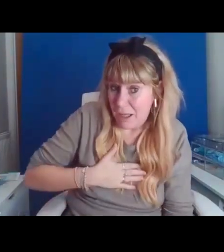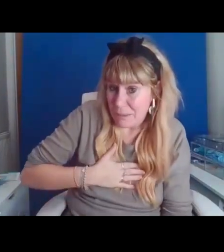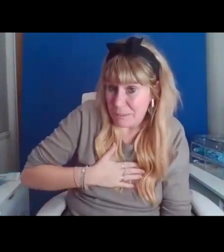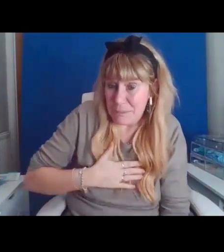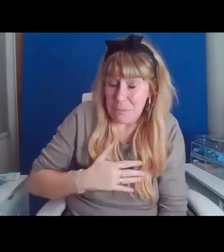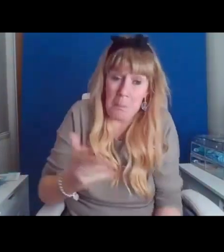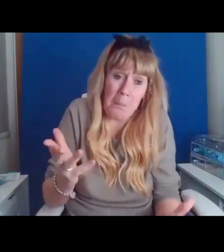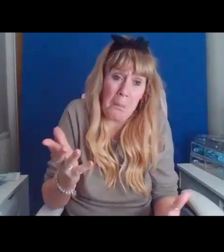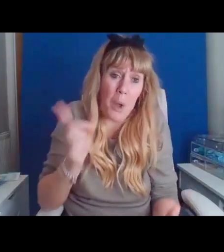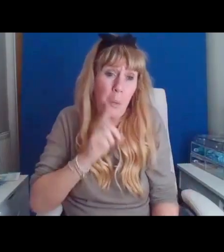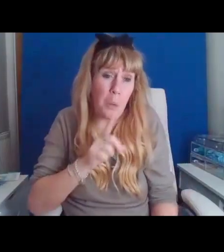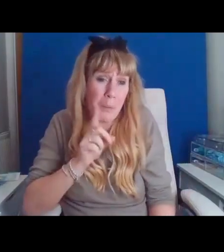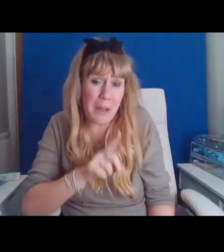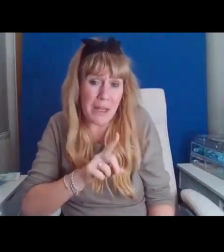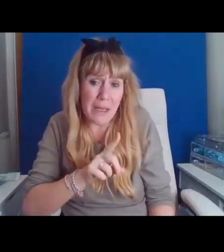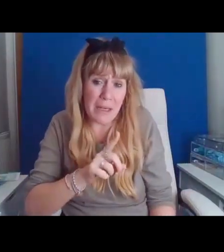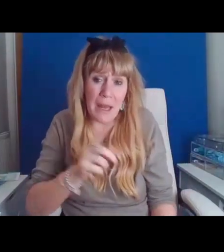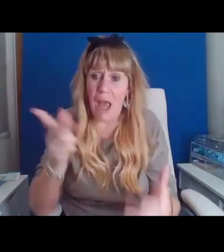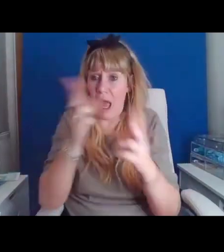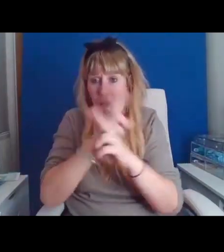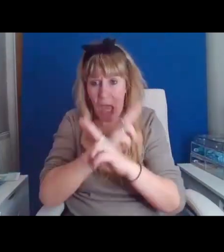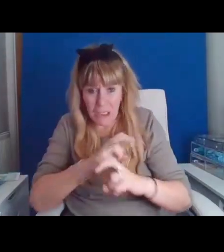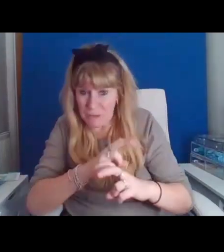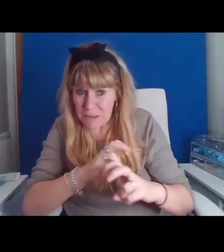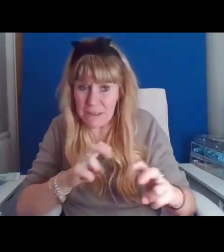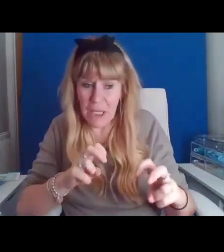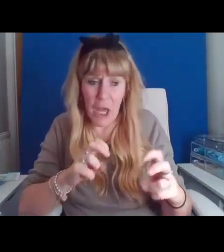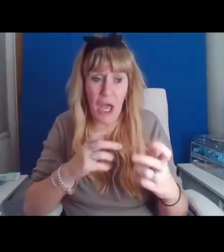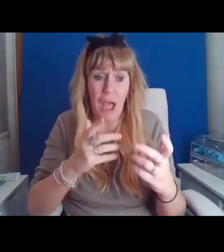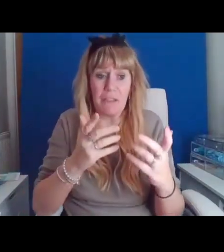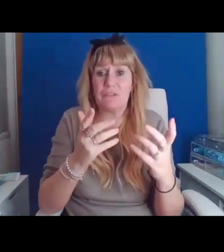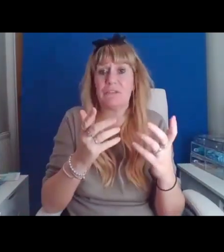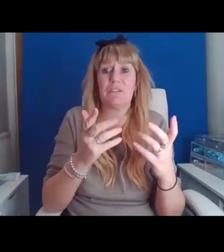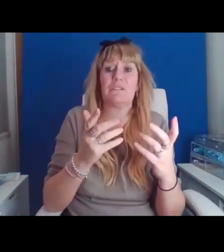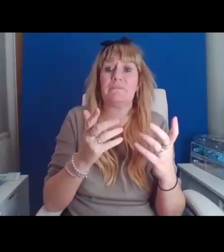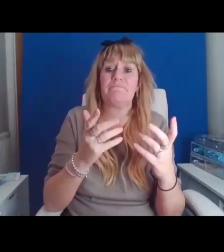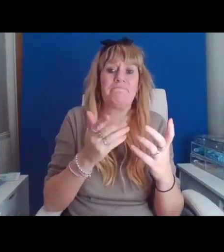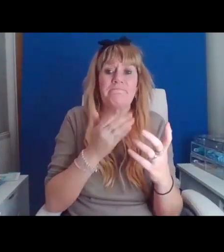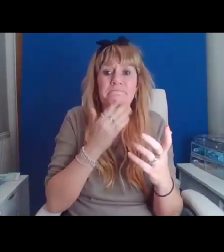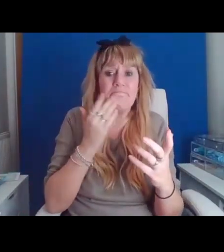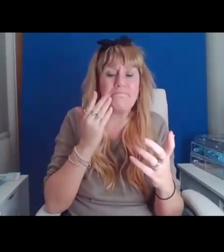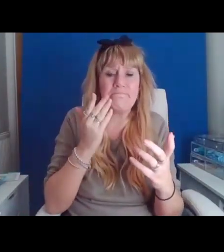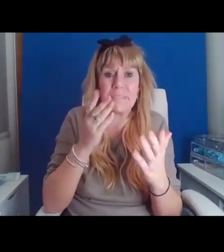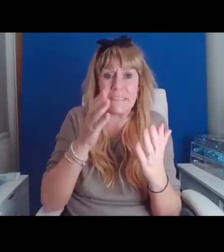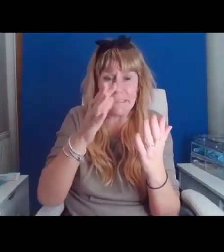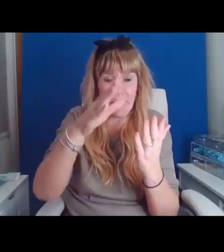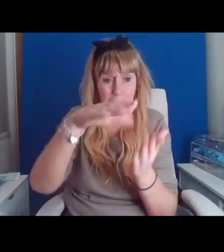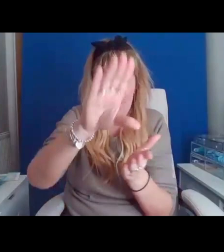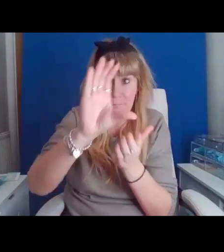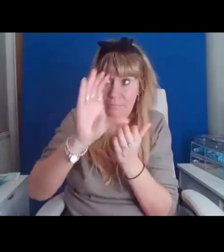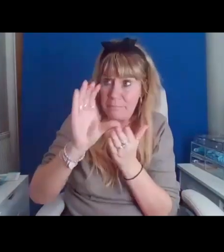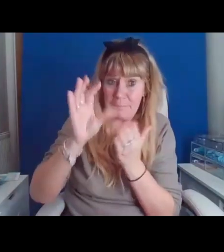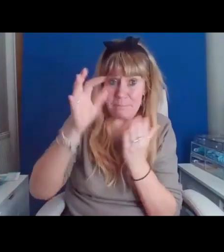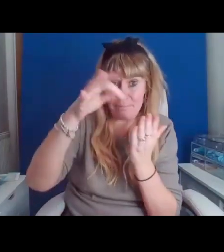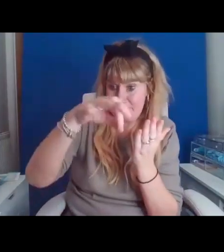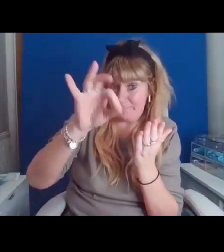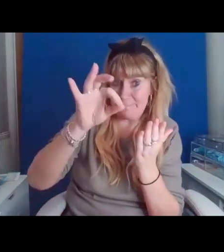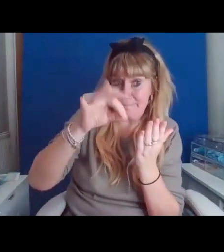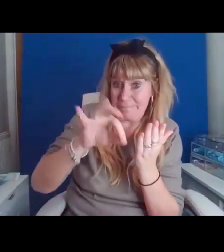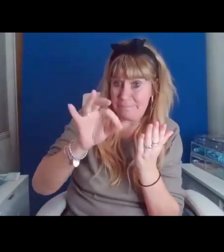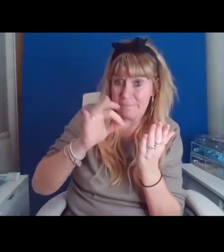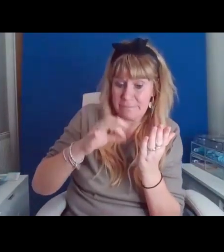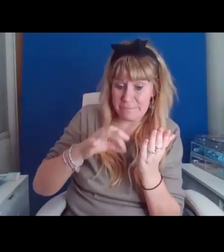Under-researched, underfunded, unboxed only after ticks have been ticked.